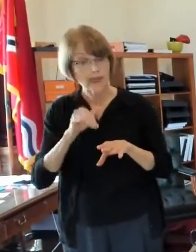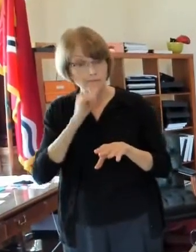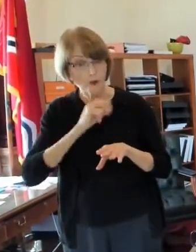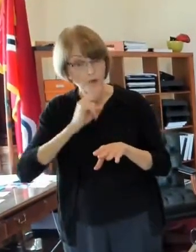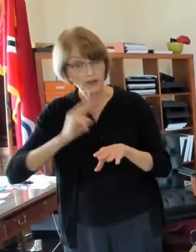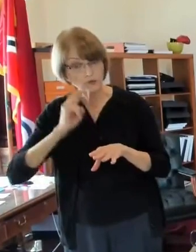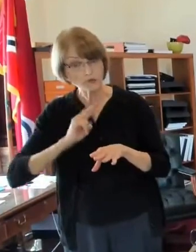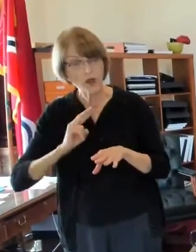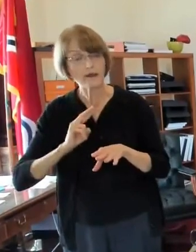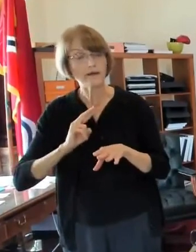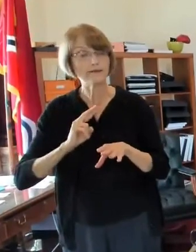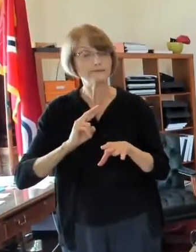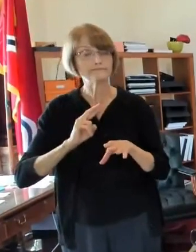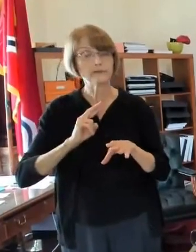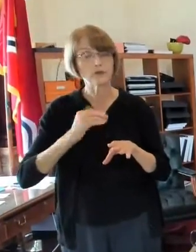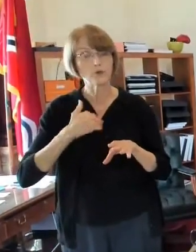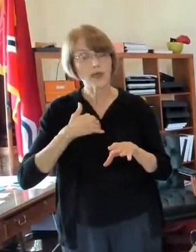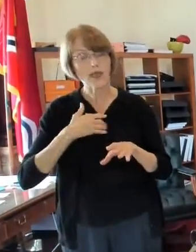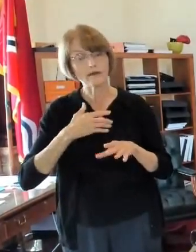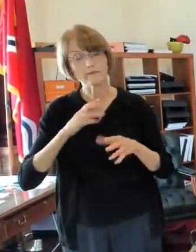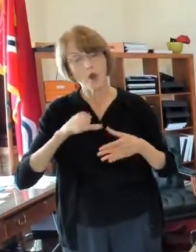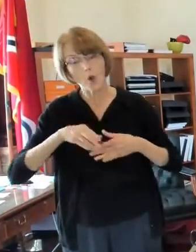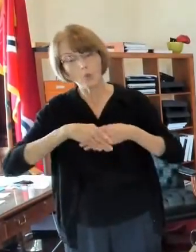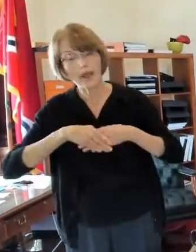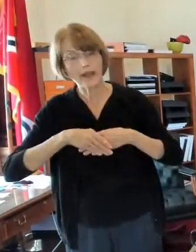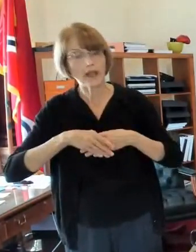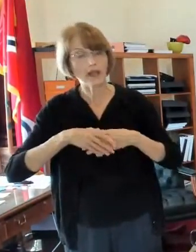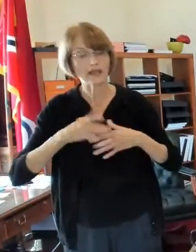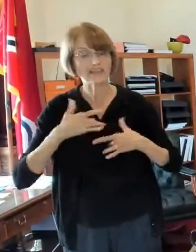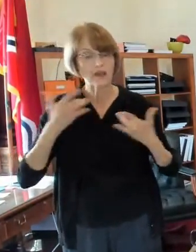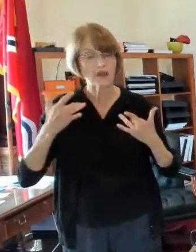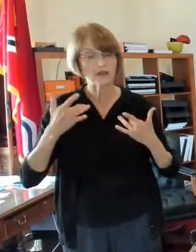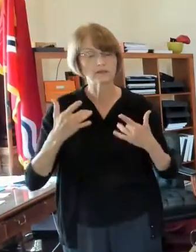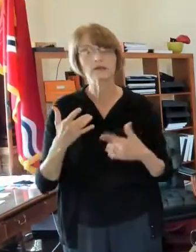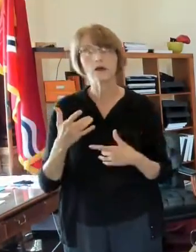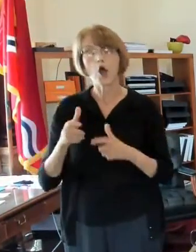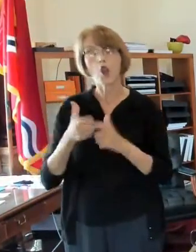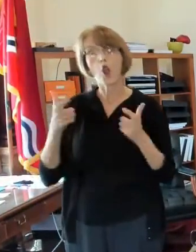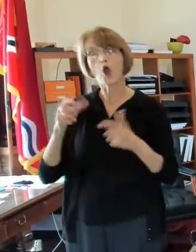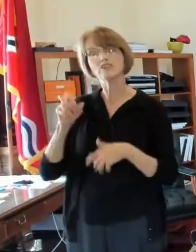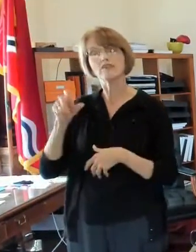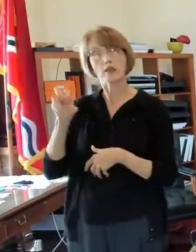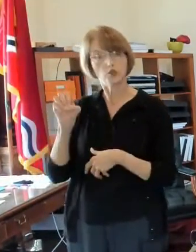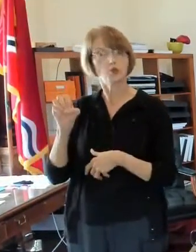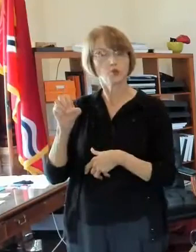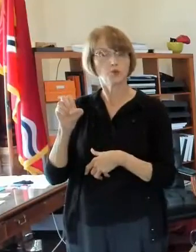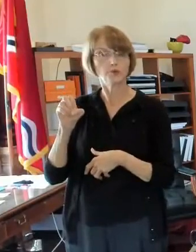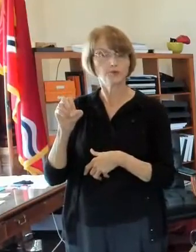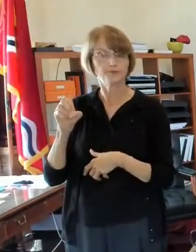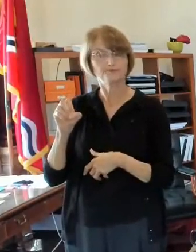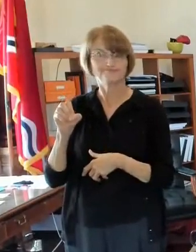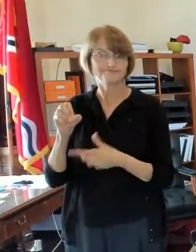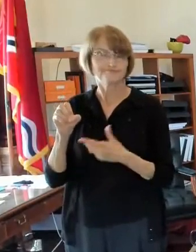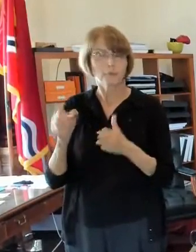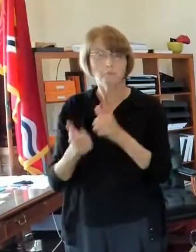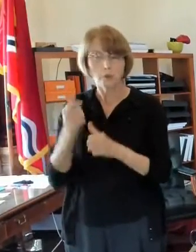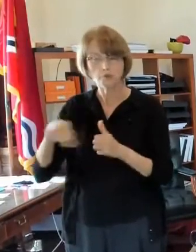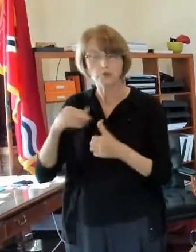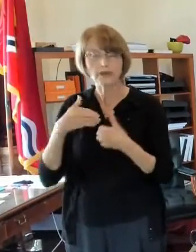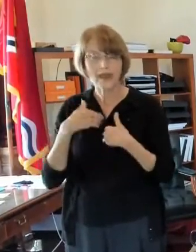happening at banquet hall so something that happens in a large venue most likely there's a restaurant there